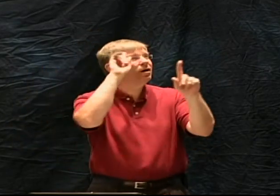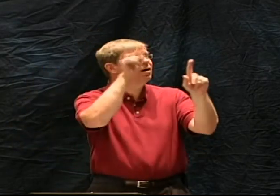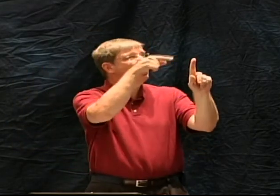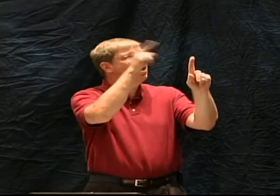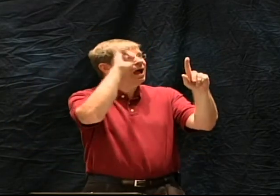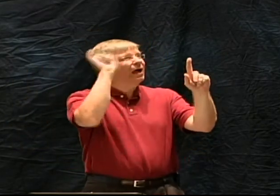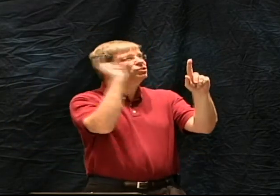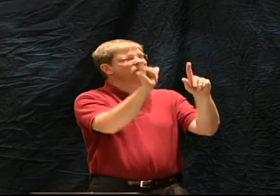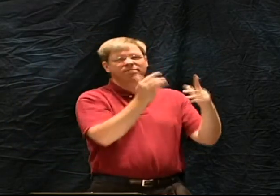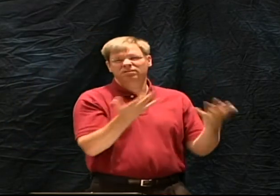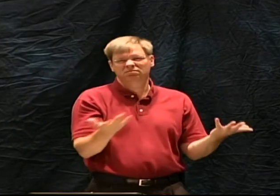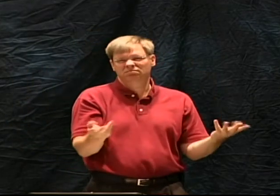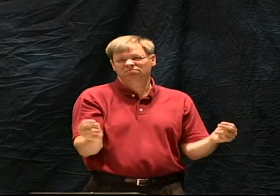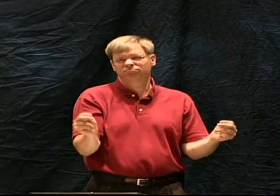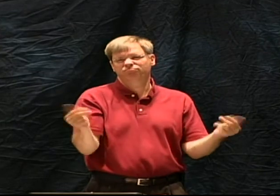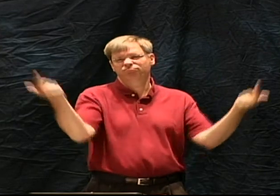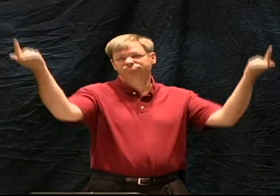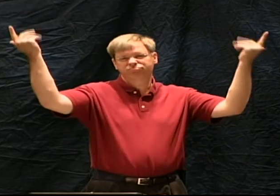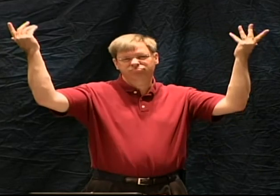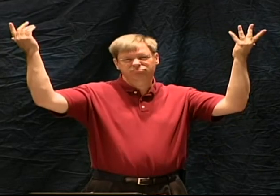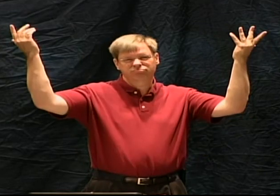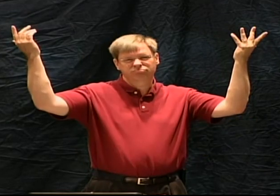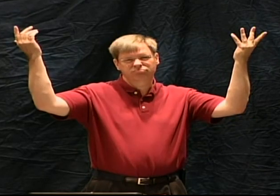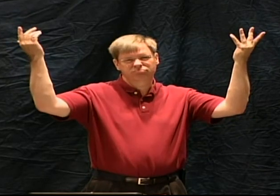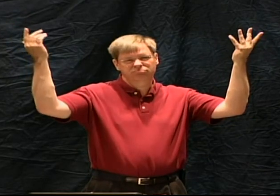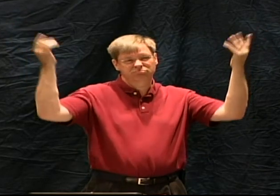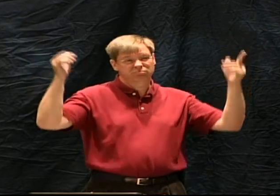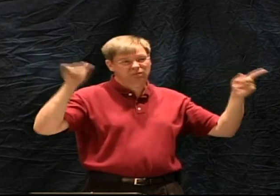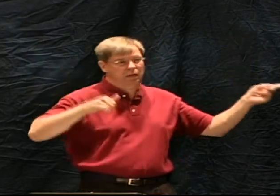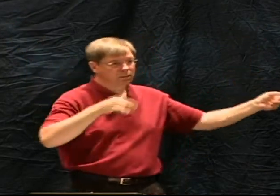see that if the Bible is not true, we have no hope.